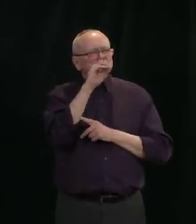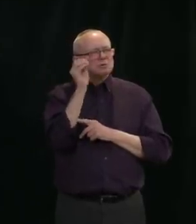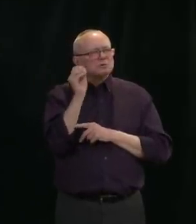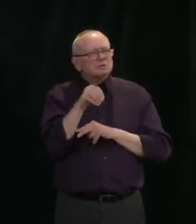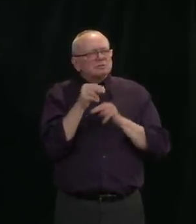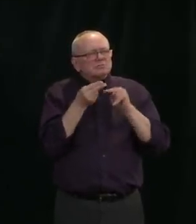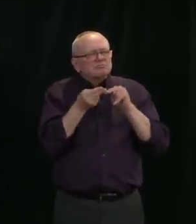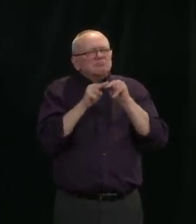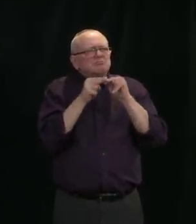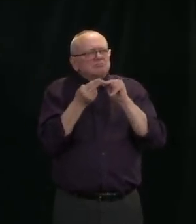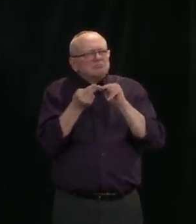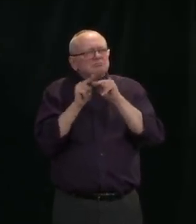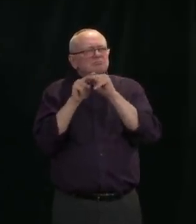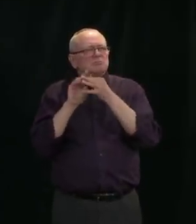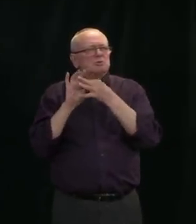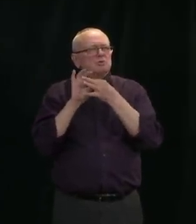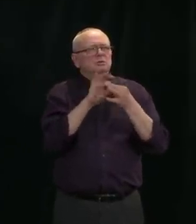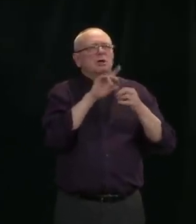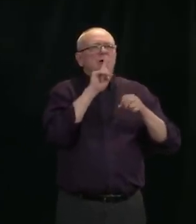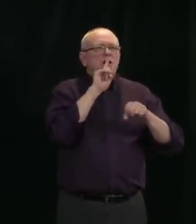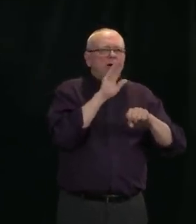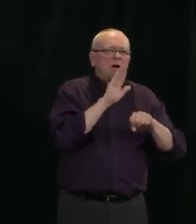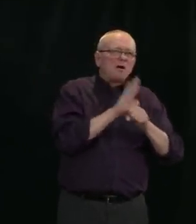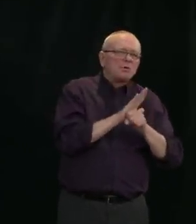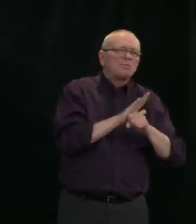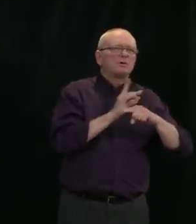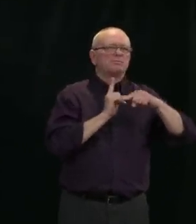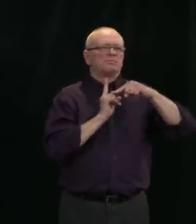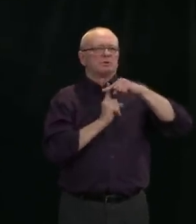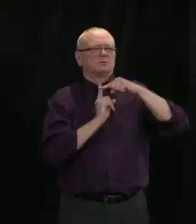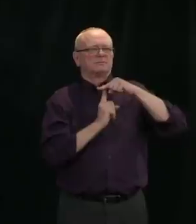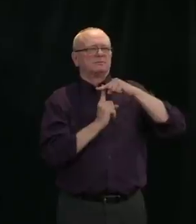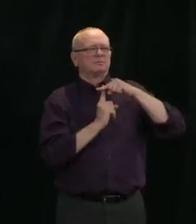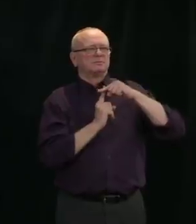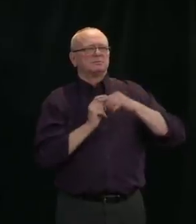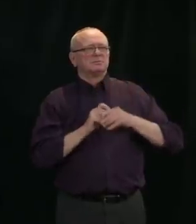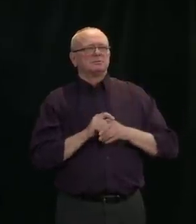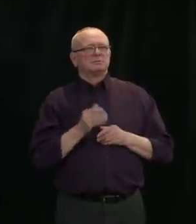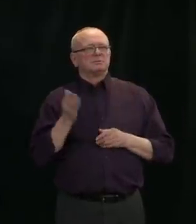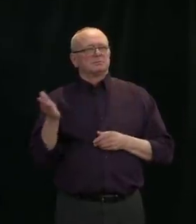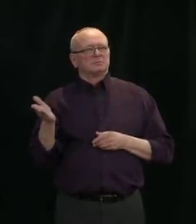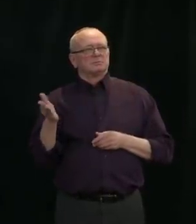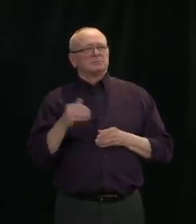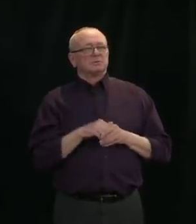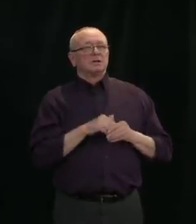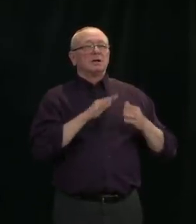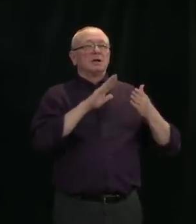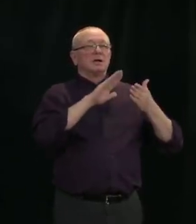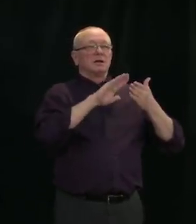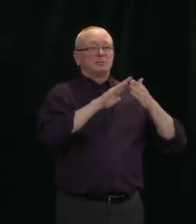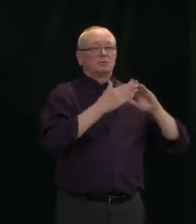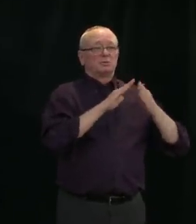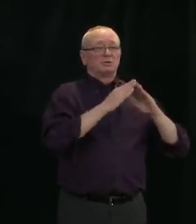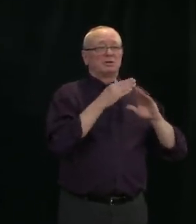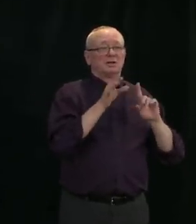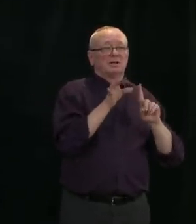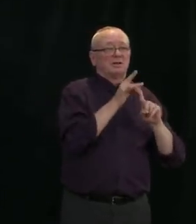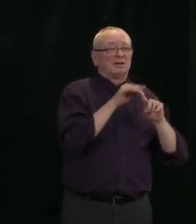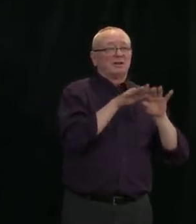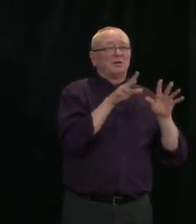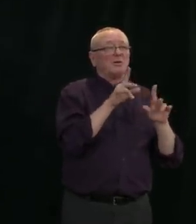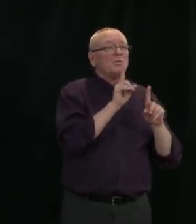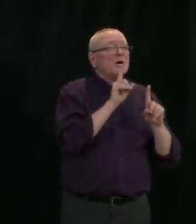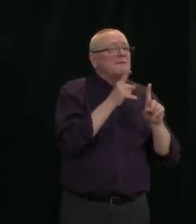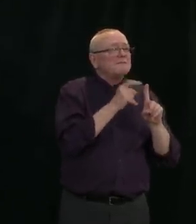So with respect to confirmed, sort of the community acquired cases, those where we don't have a source, certainly those are